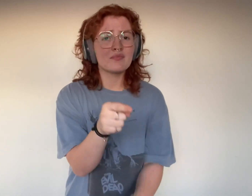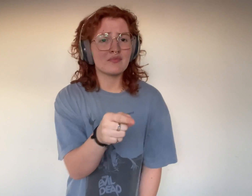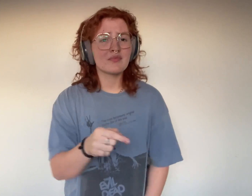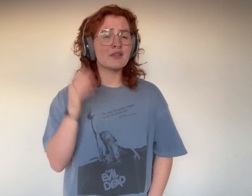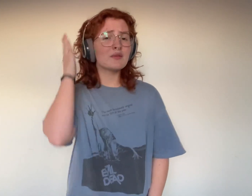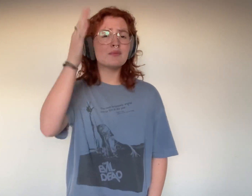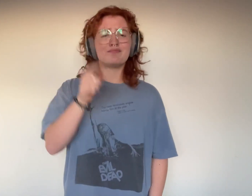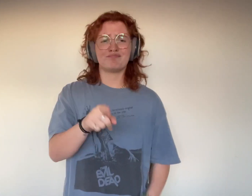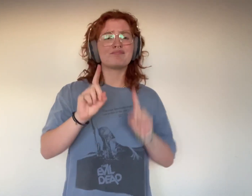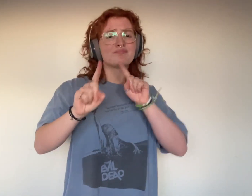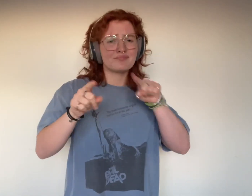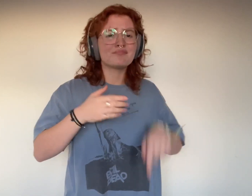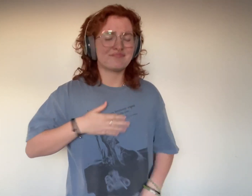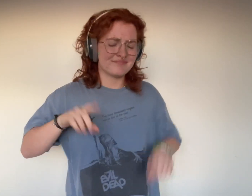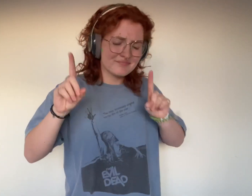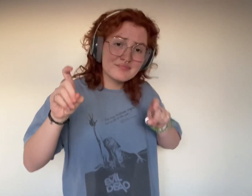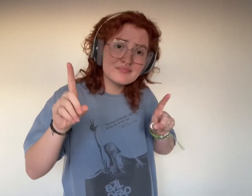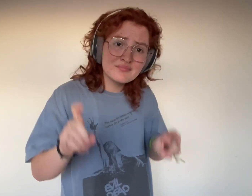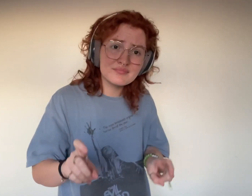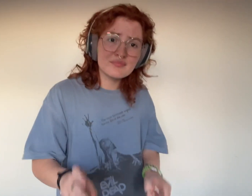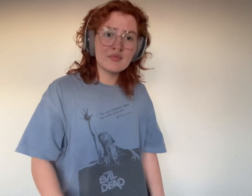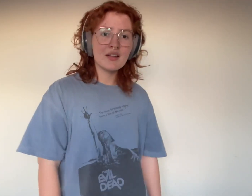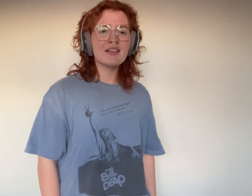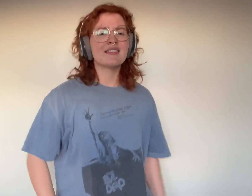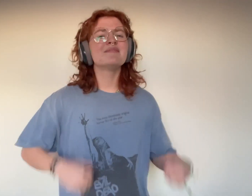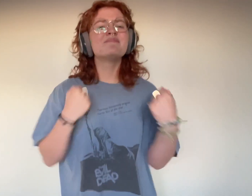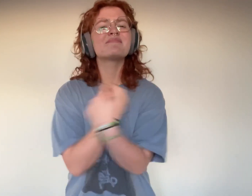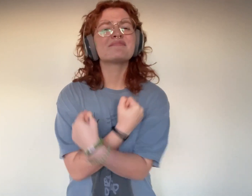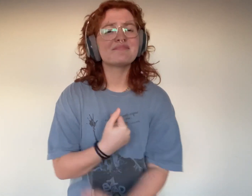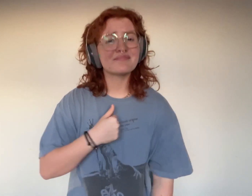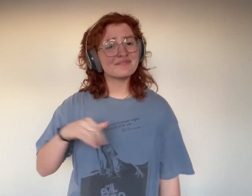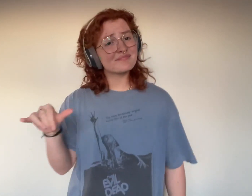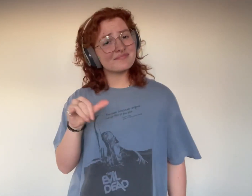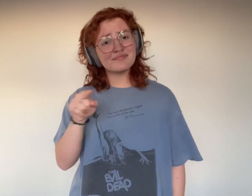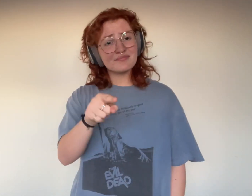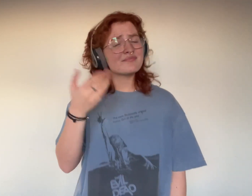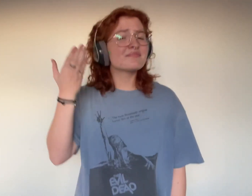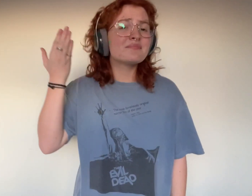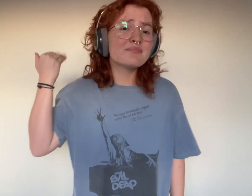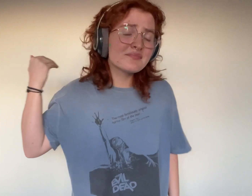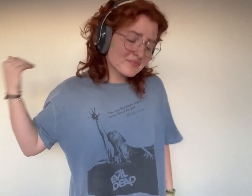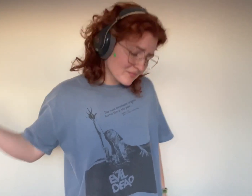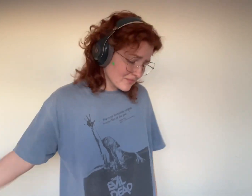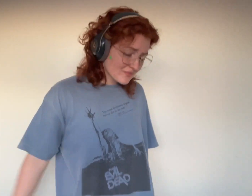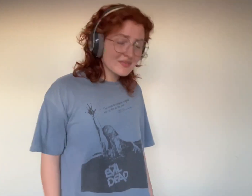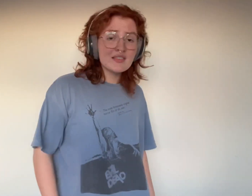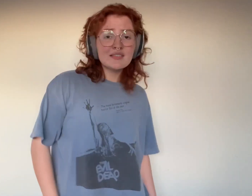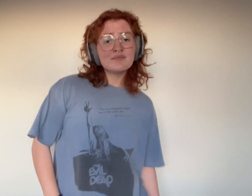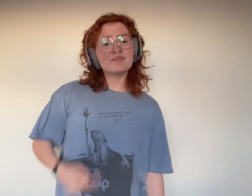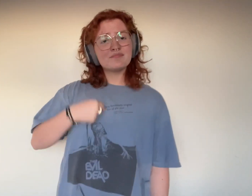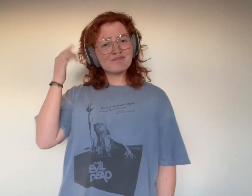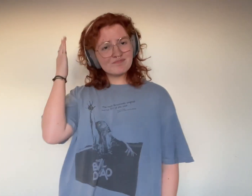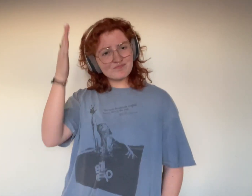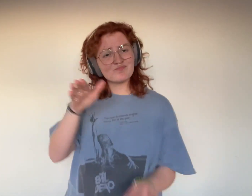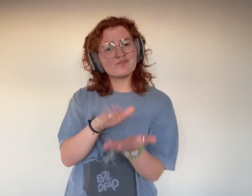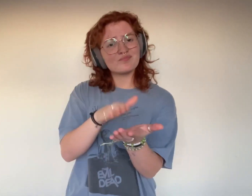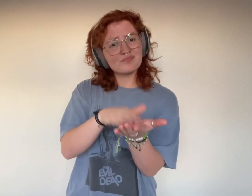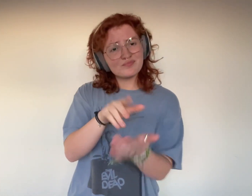grant me my request? Love me like you used to, and I'll praise you like